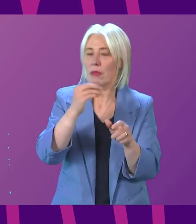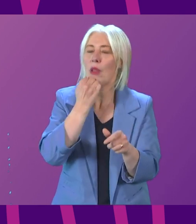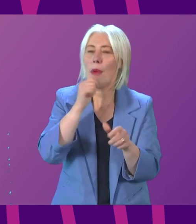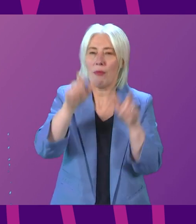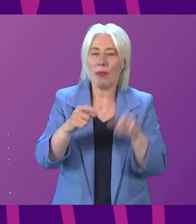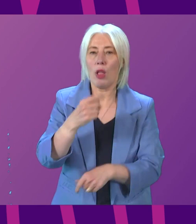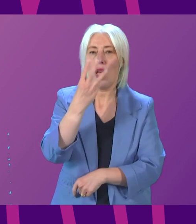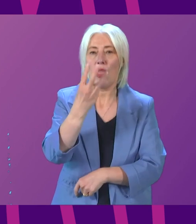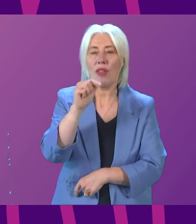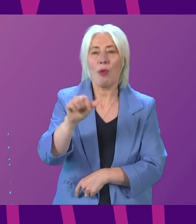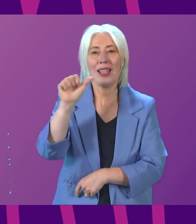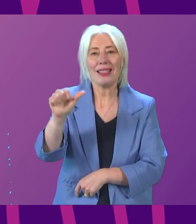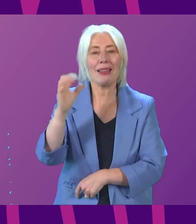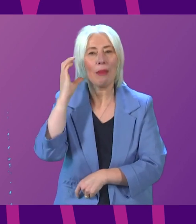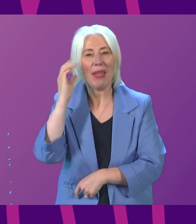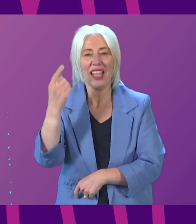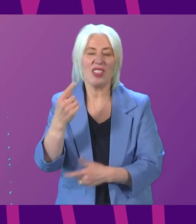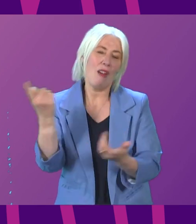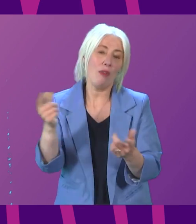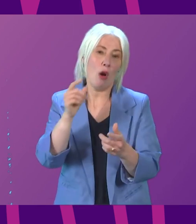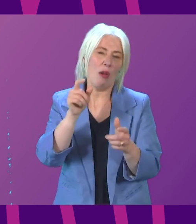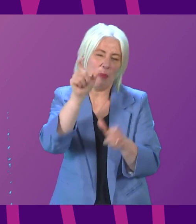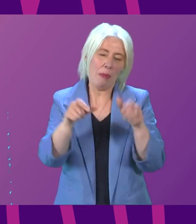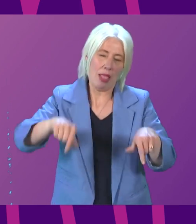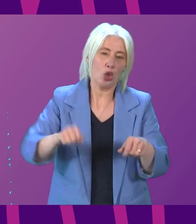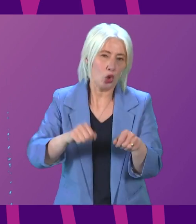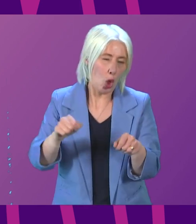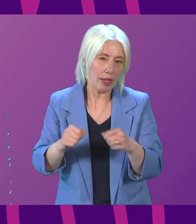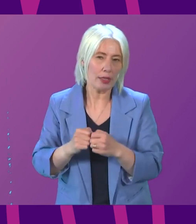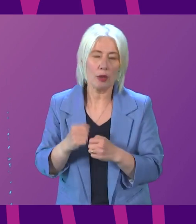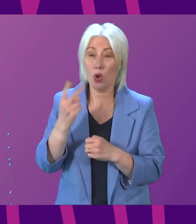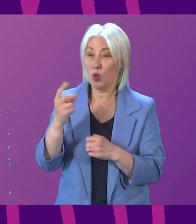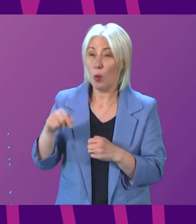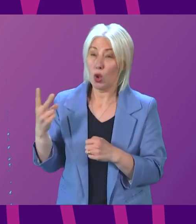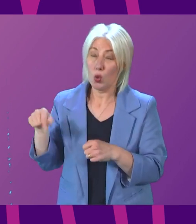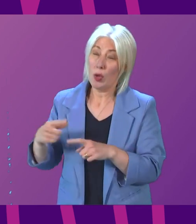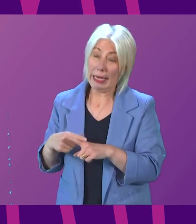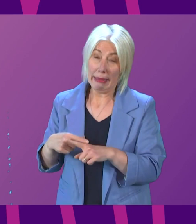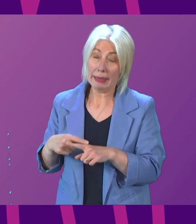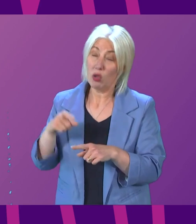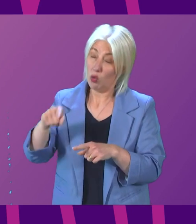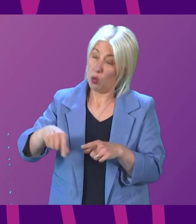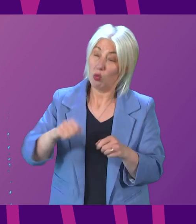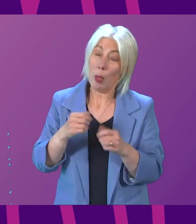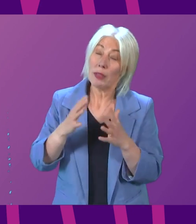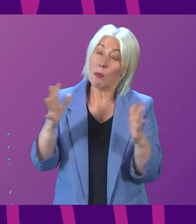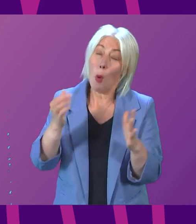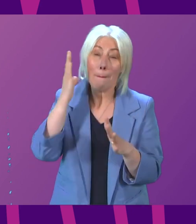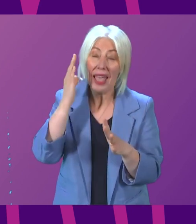per 1,000 population compared to just 3.3 in Wales and just 2.2 in England. Julian Mackay.